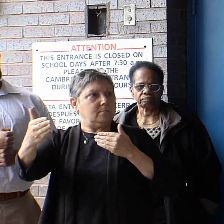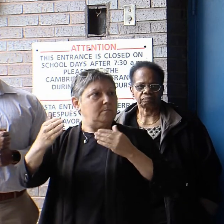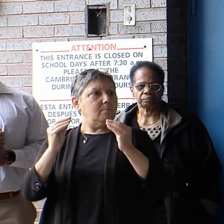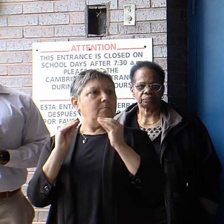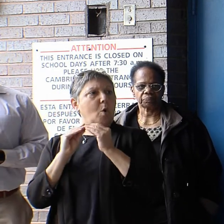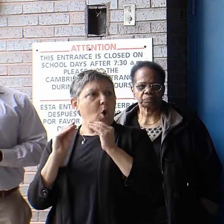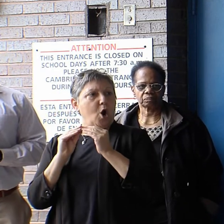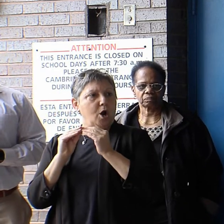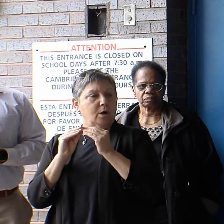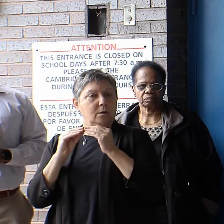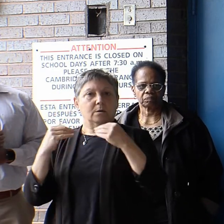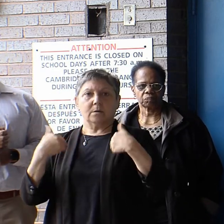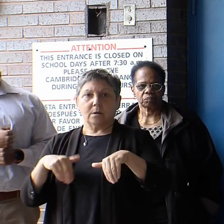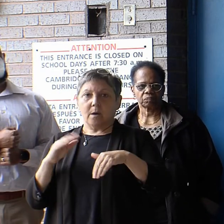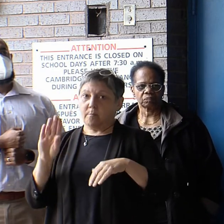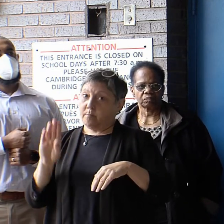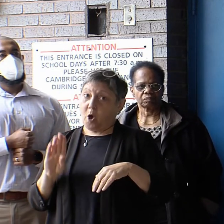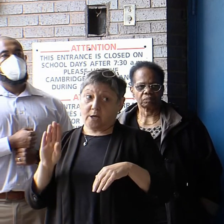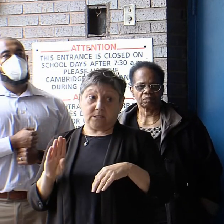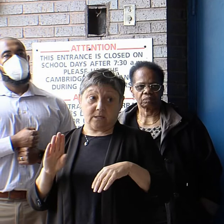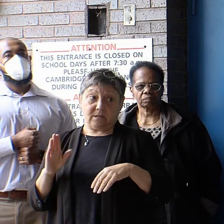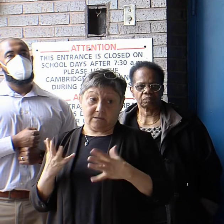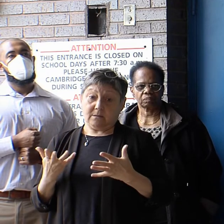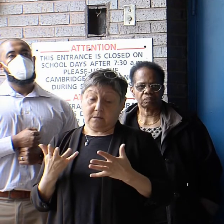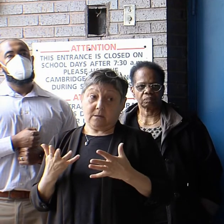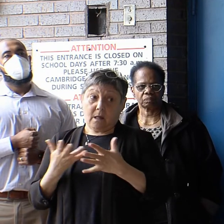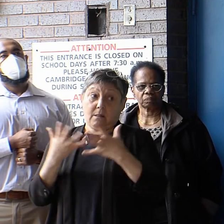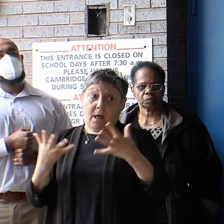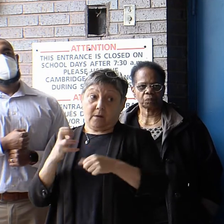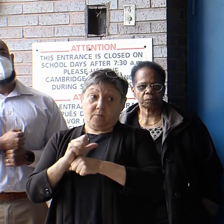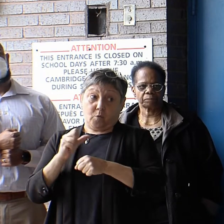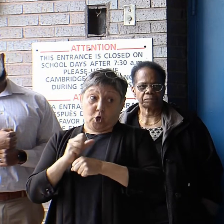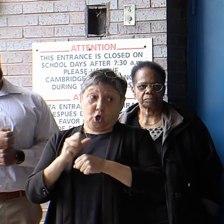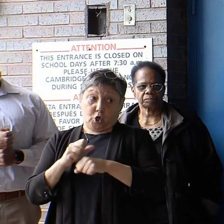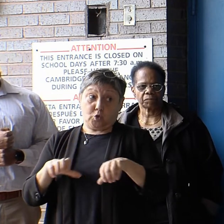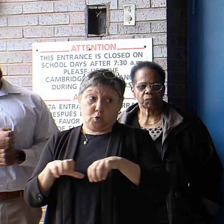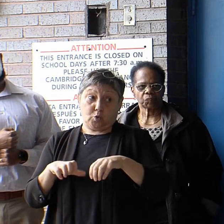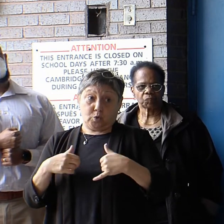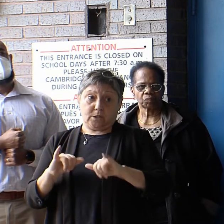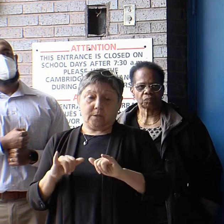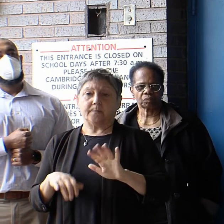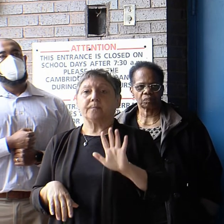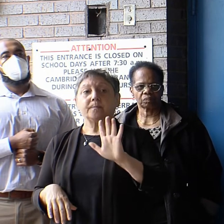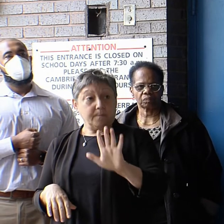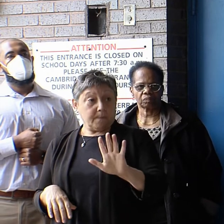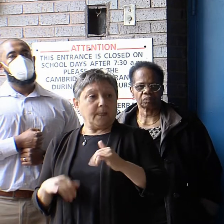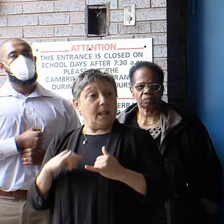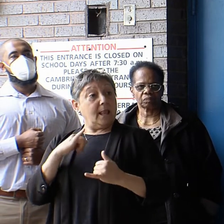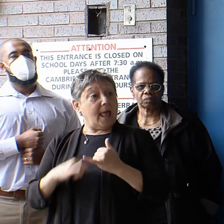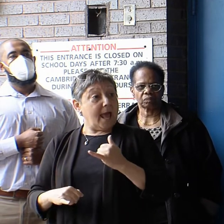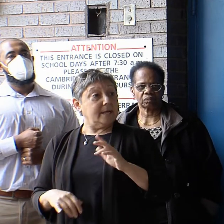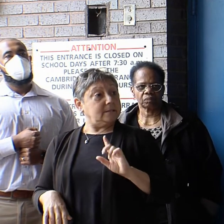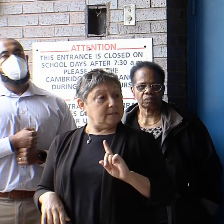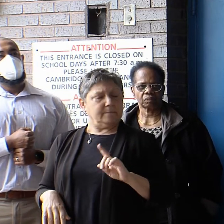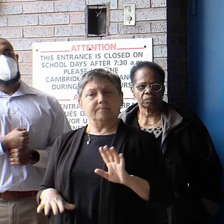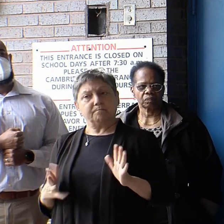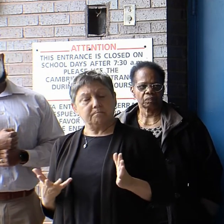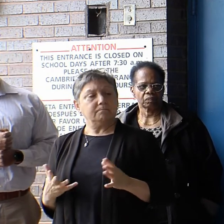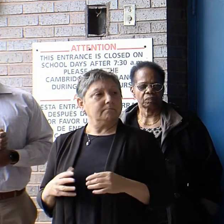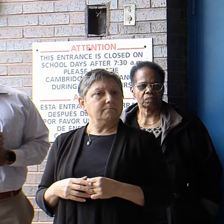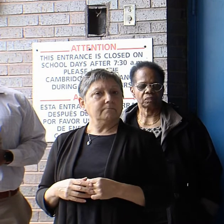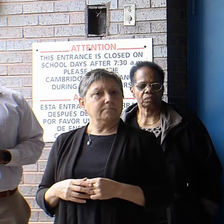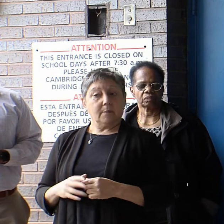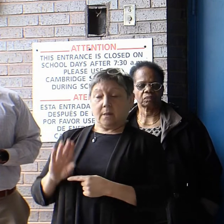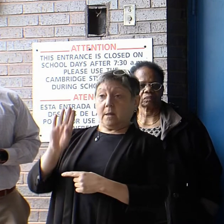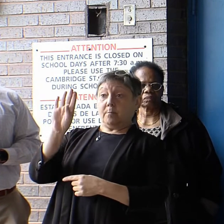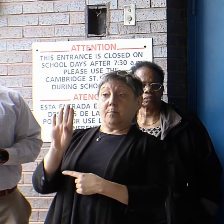a long way to go in this city. And there's a lot of hard work to do. Last thing I'll mention, it's just sort of a practical point. You know, Boston,